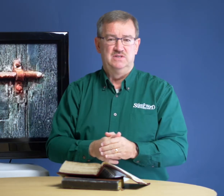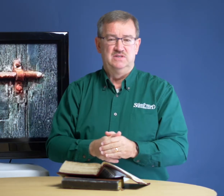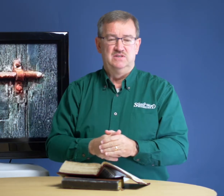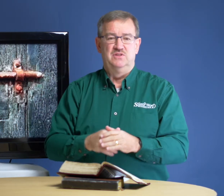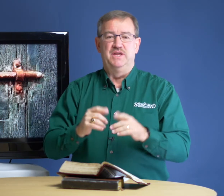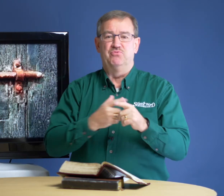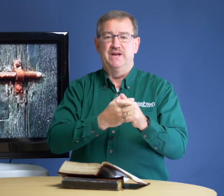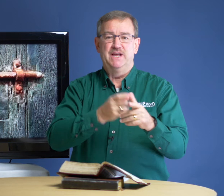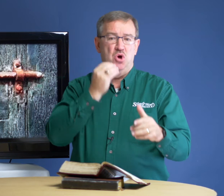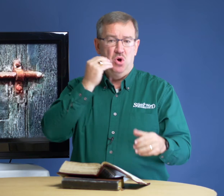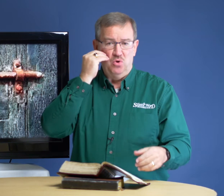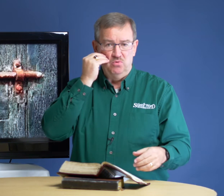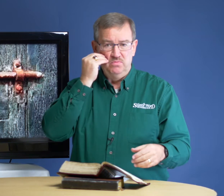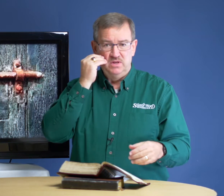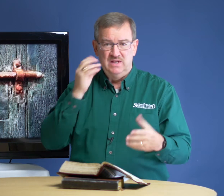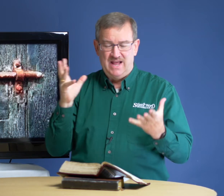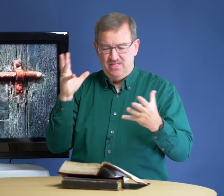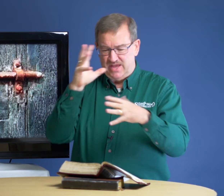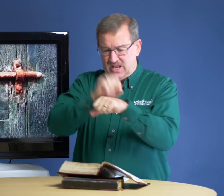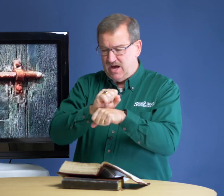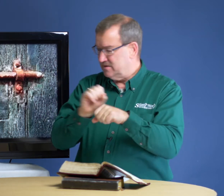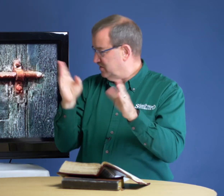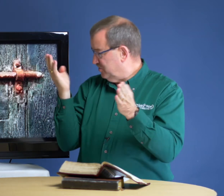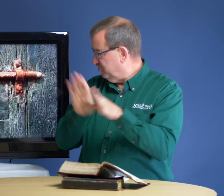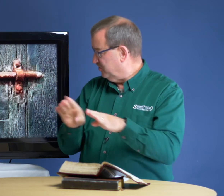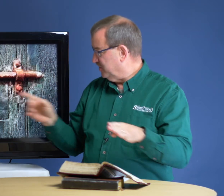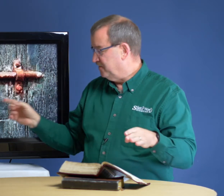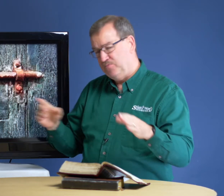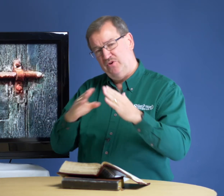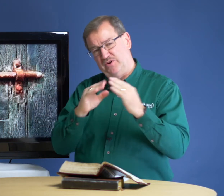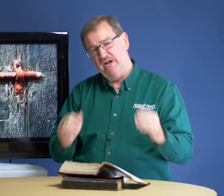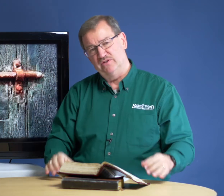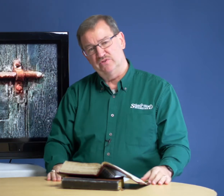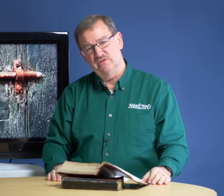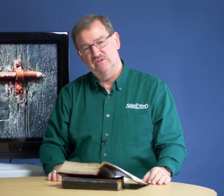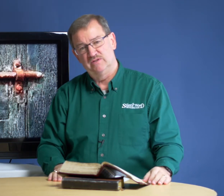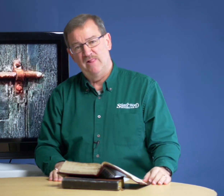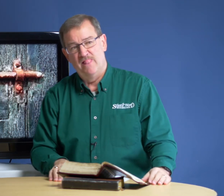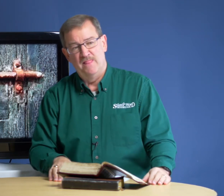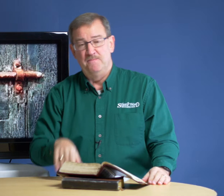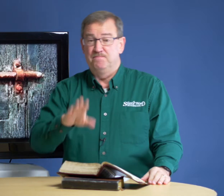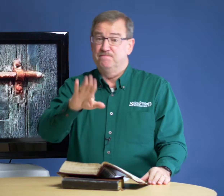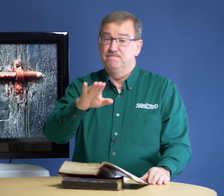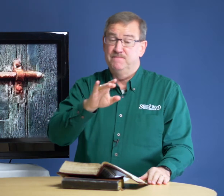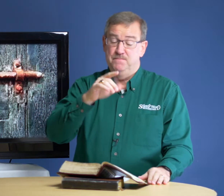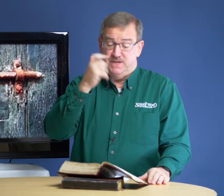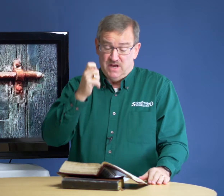They ran home home. And they locked the door on their houses. Because